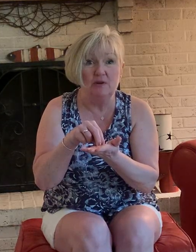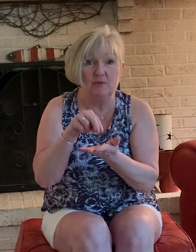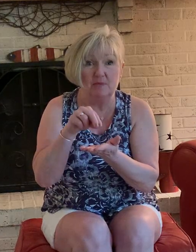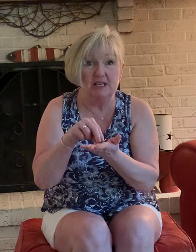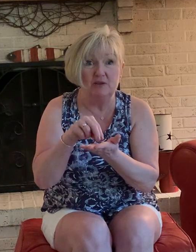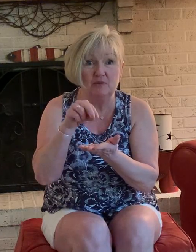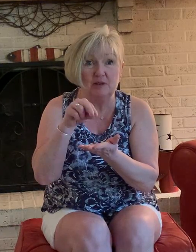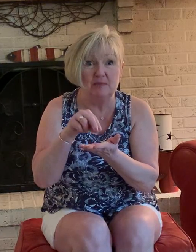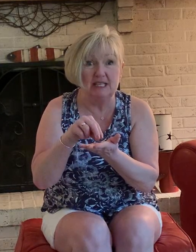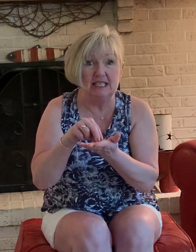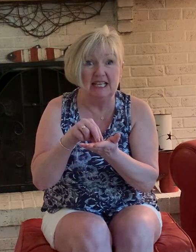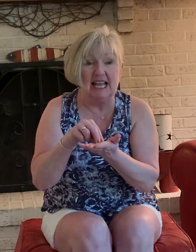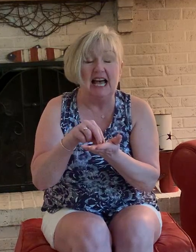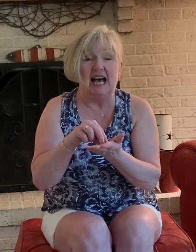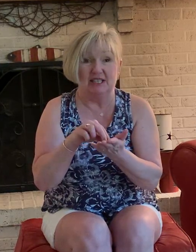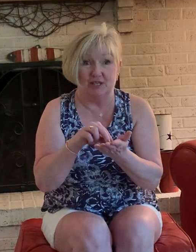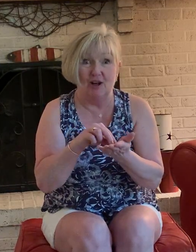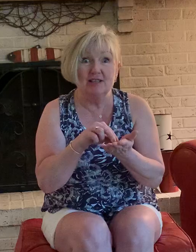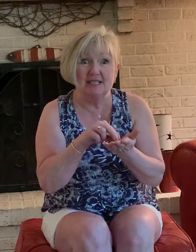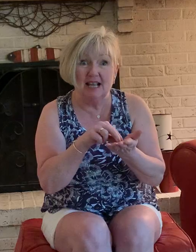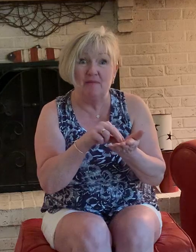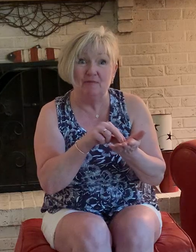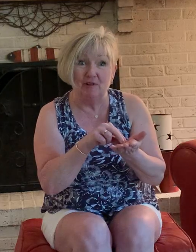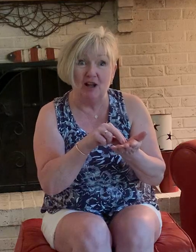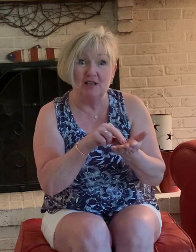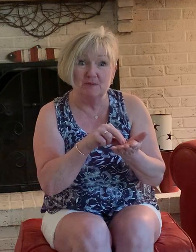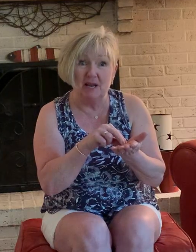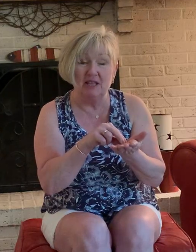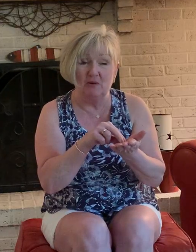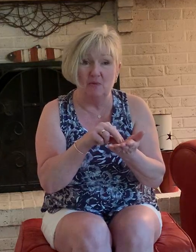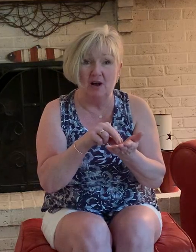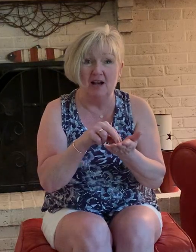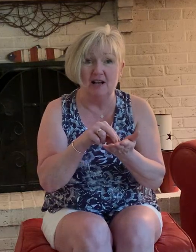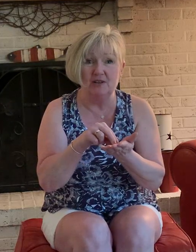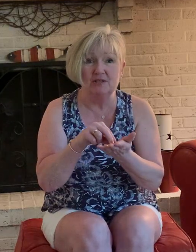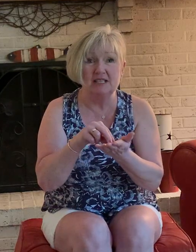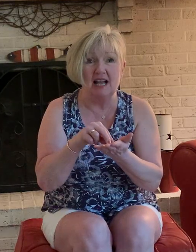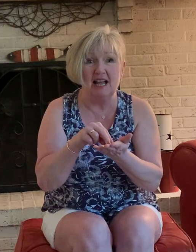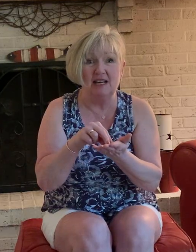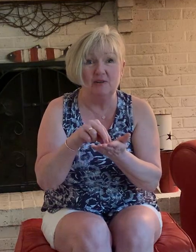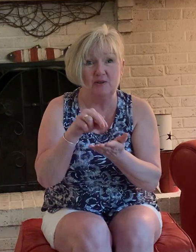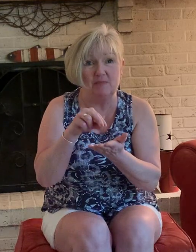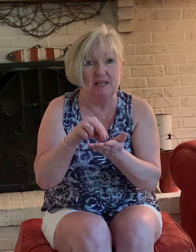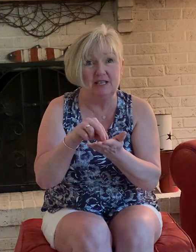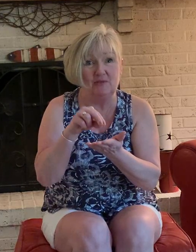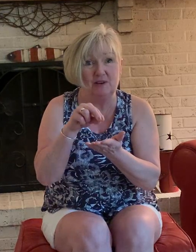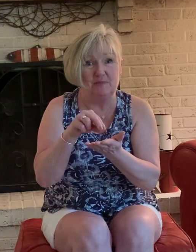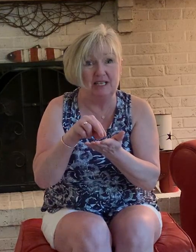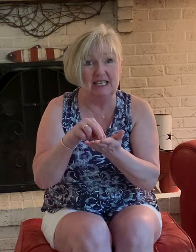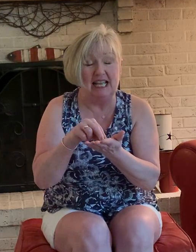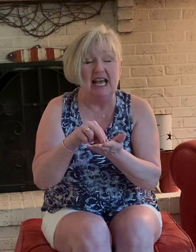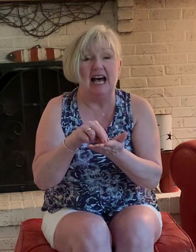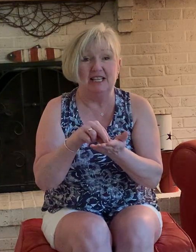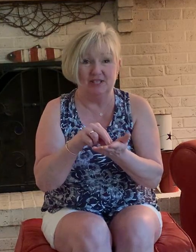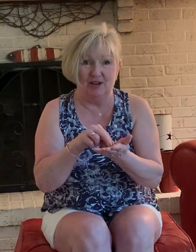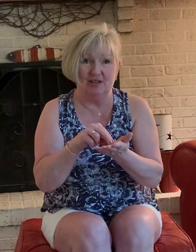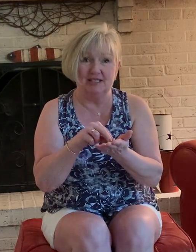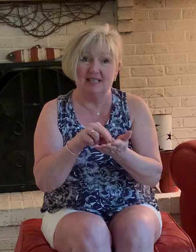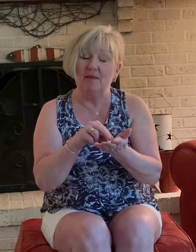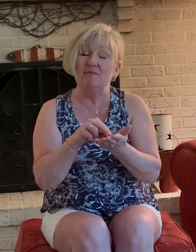ribbit ribbit i saw some frogs by the water side ribbit ribbit i saw some